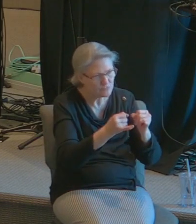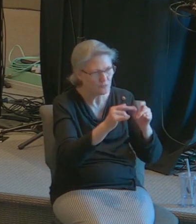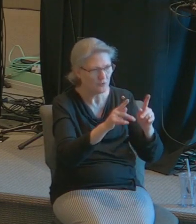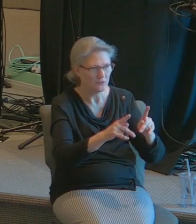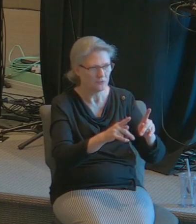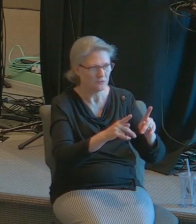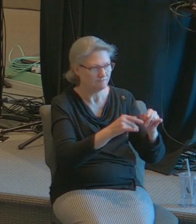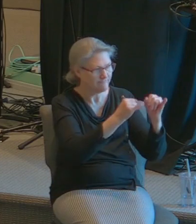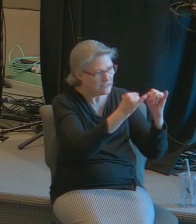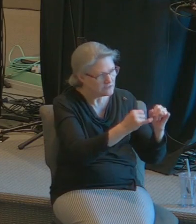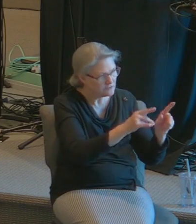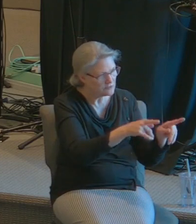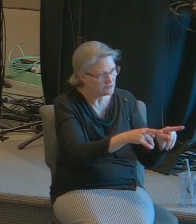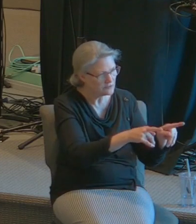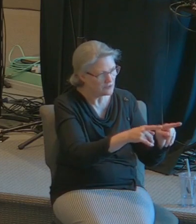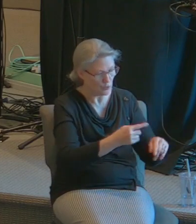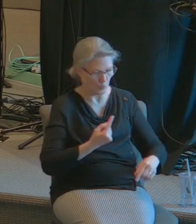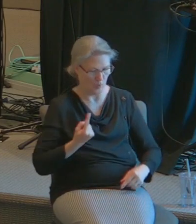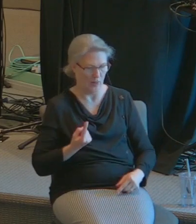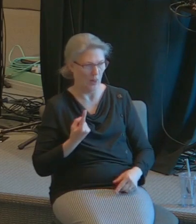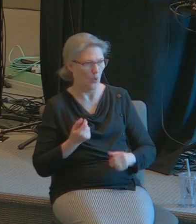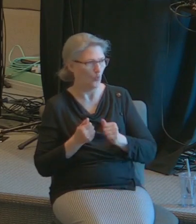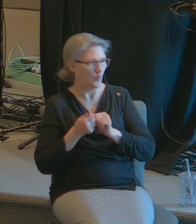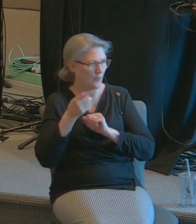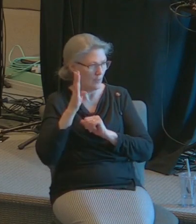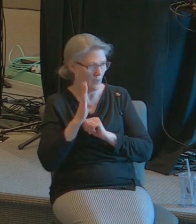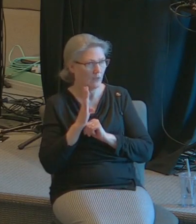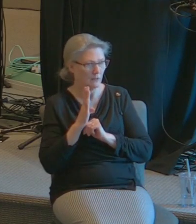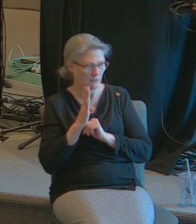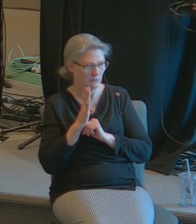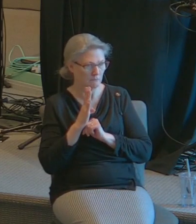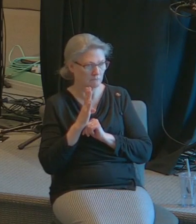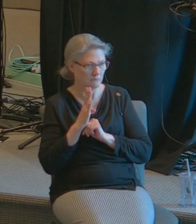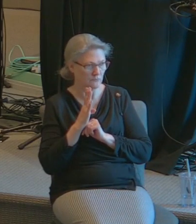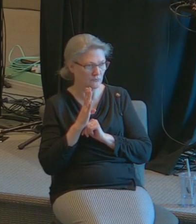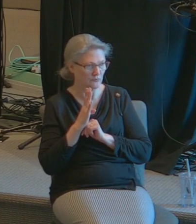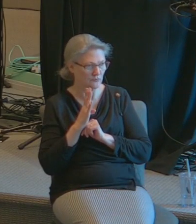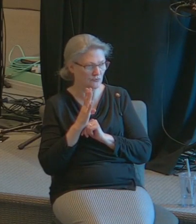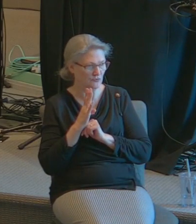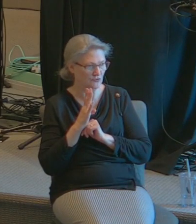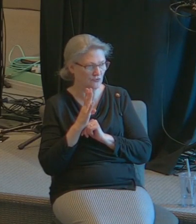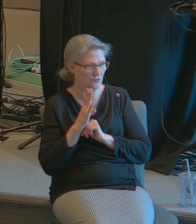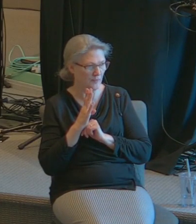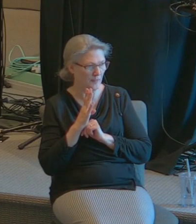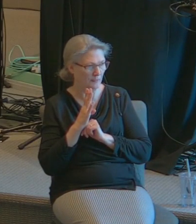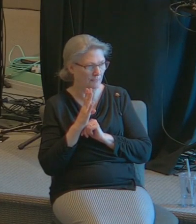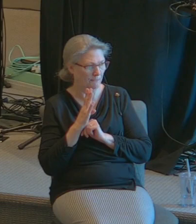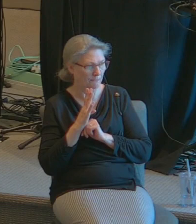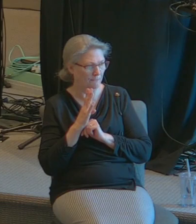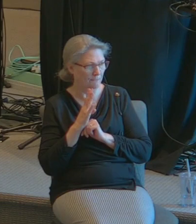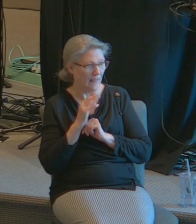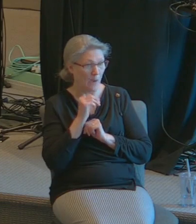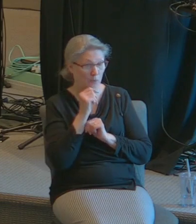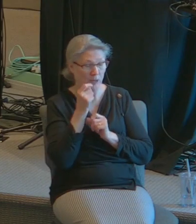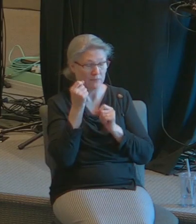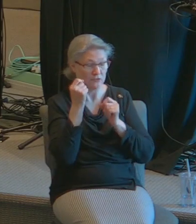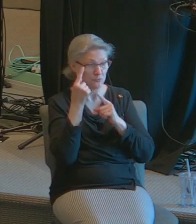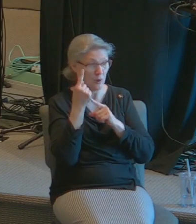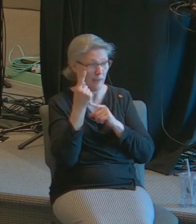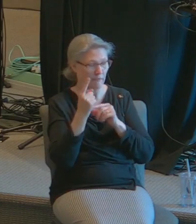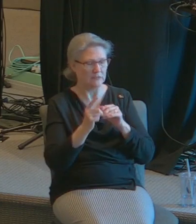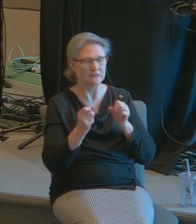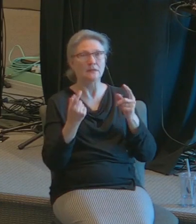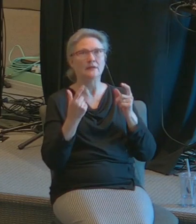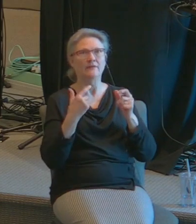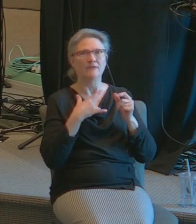in this place with God I wouldn't be surprised if suddenly while I'm talking